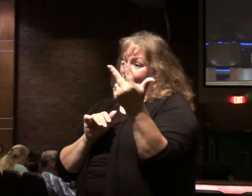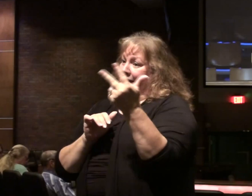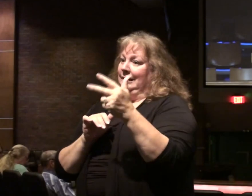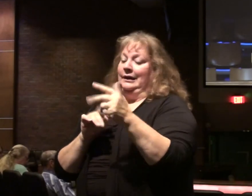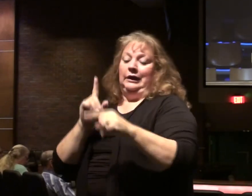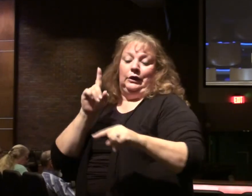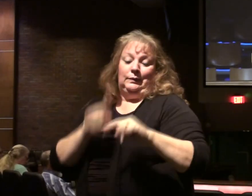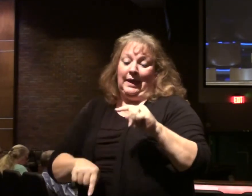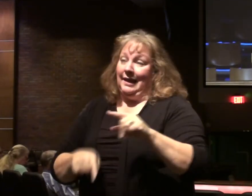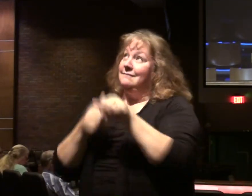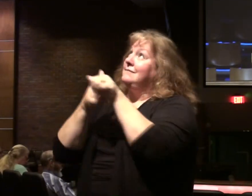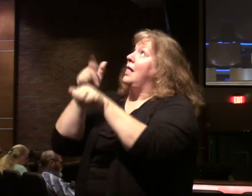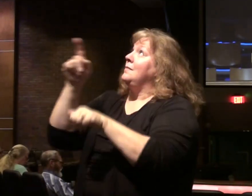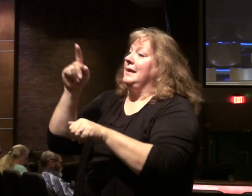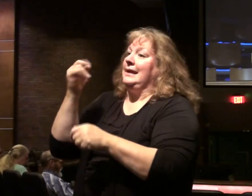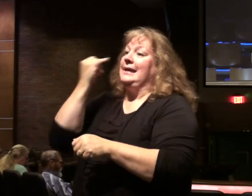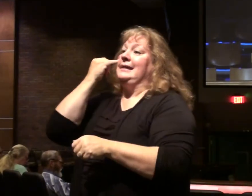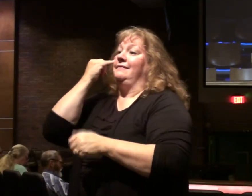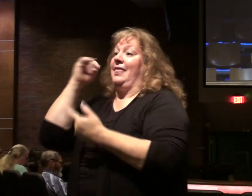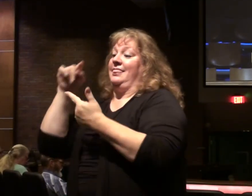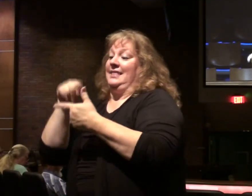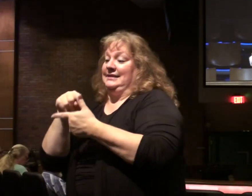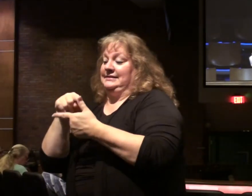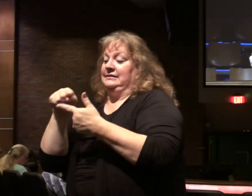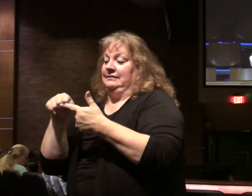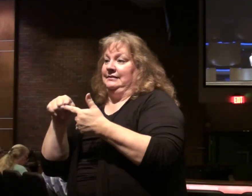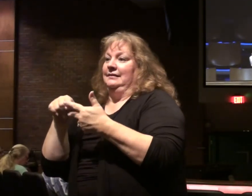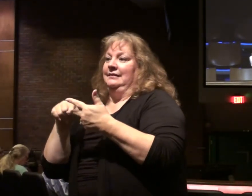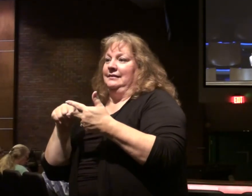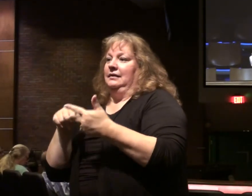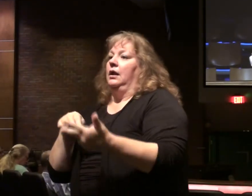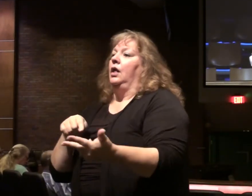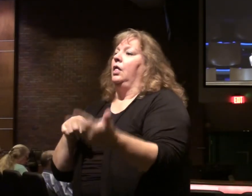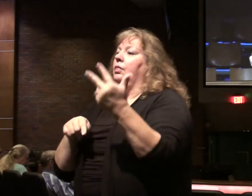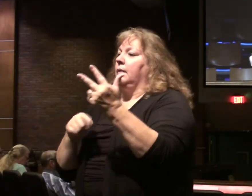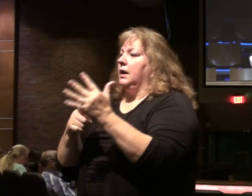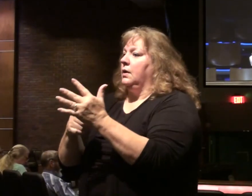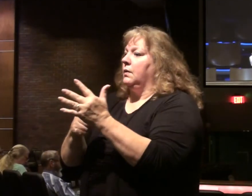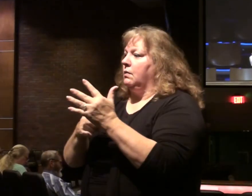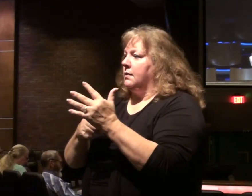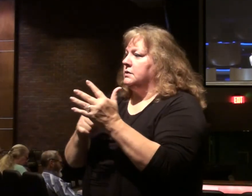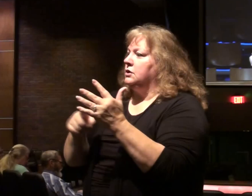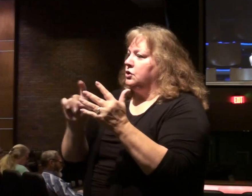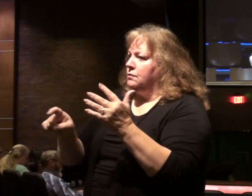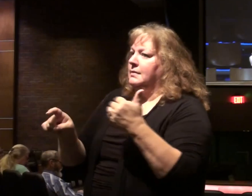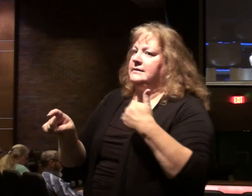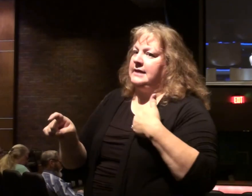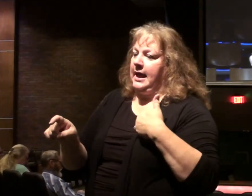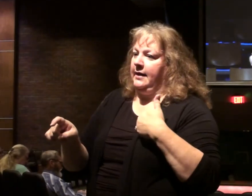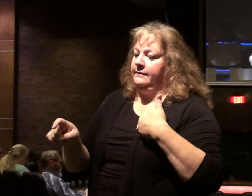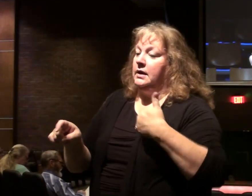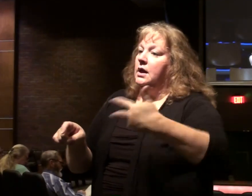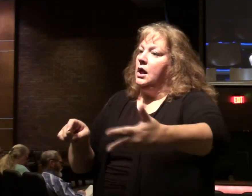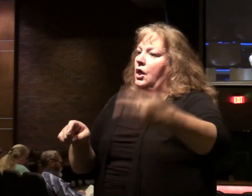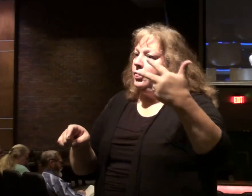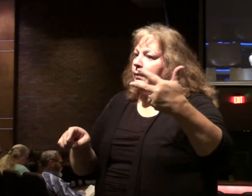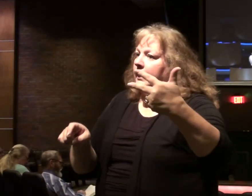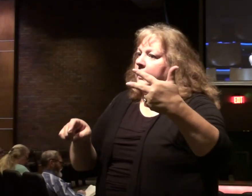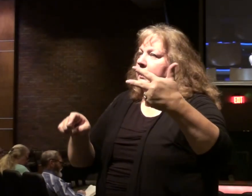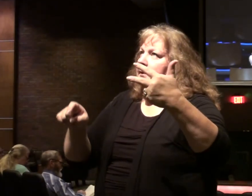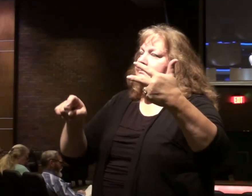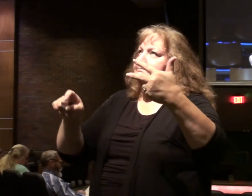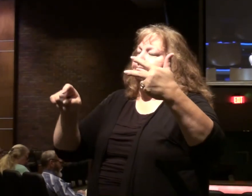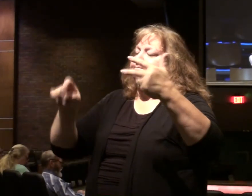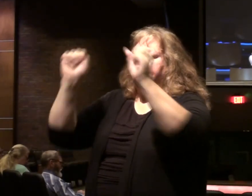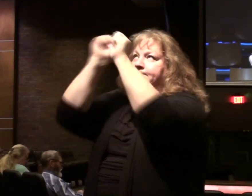he said, you can't be my disciple unless this. Three requirements to be a Christian. We're also going to see three illustrations.